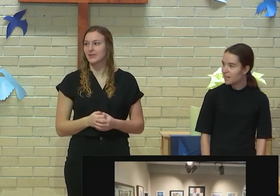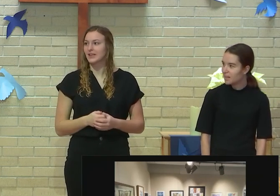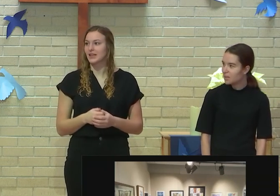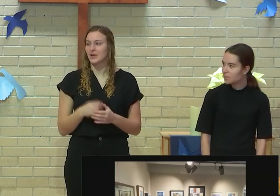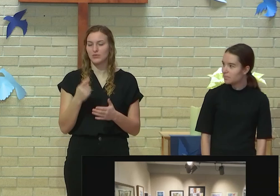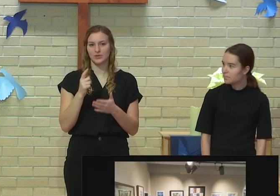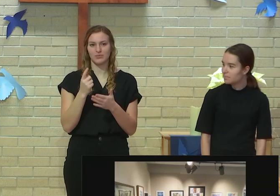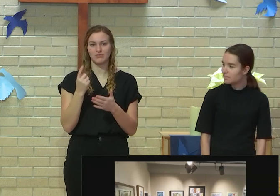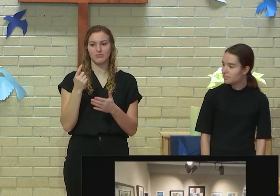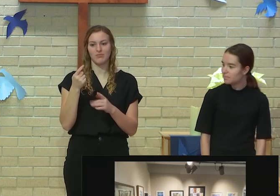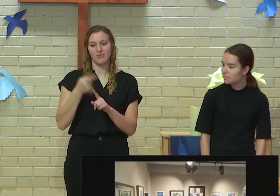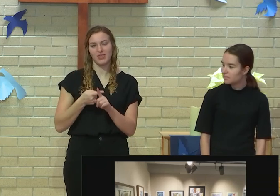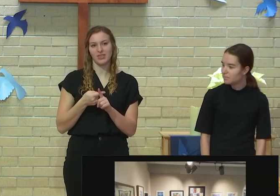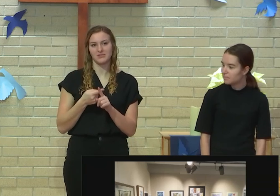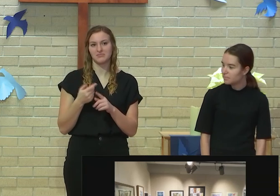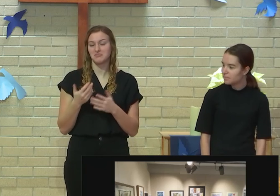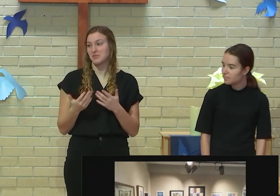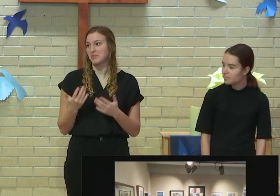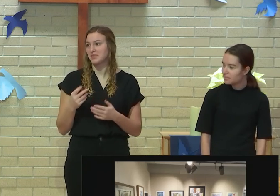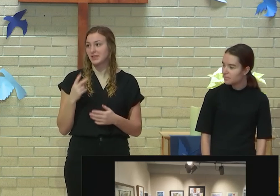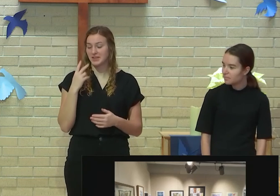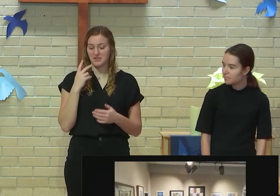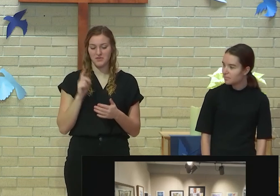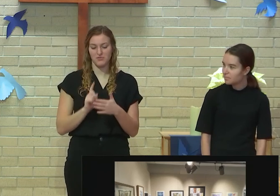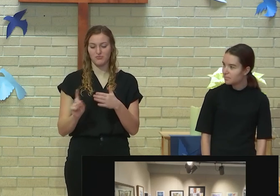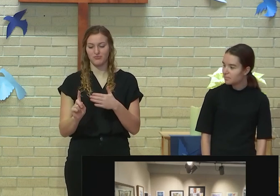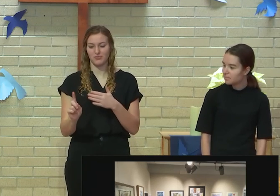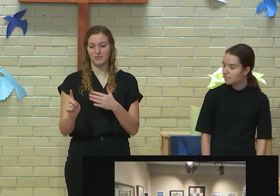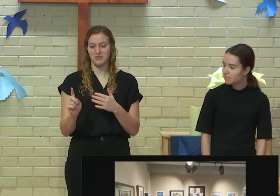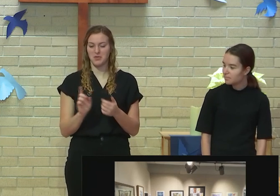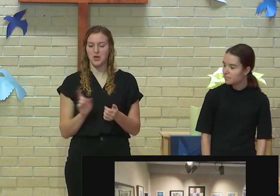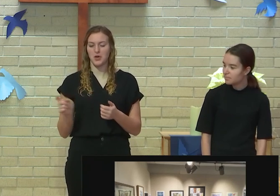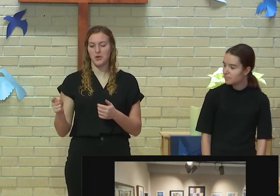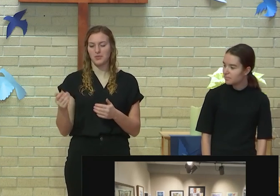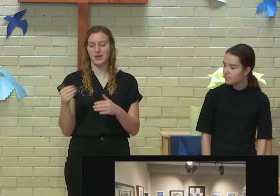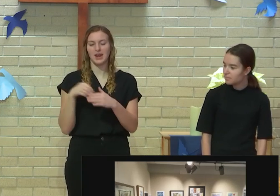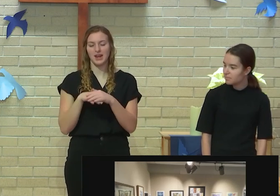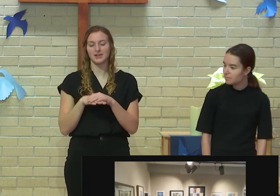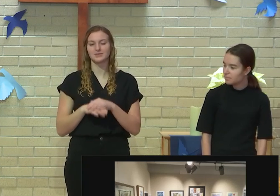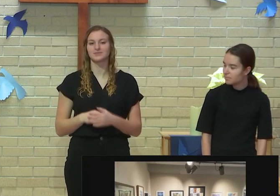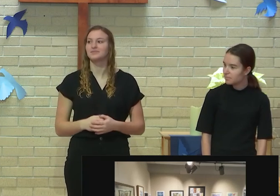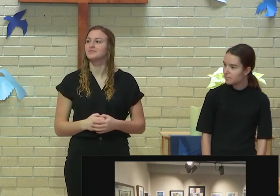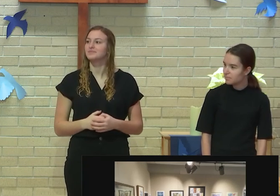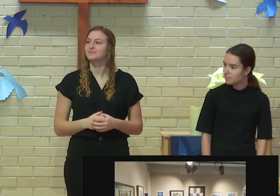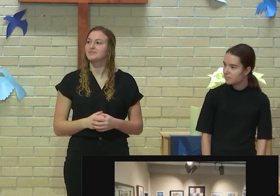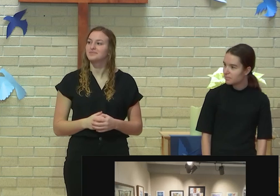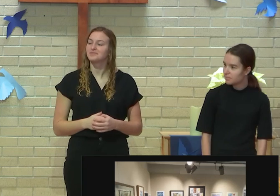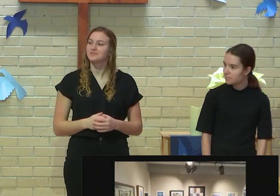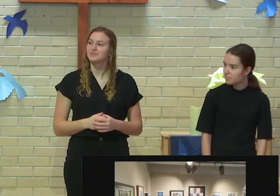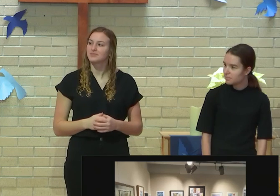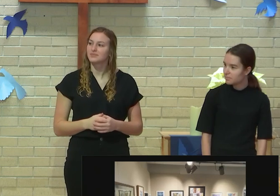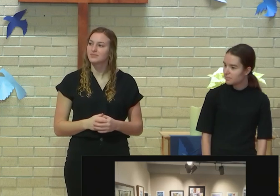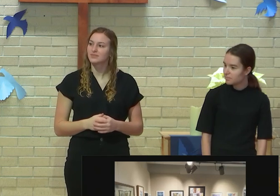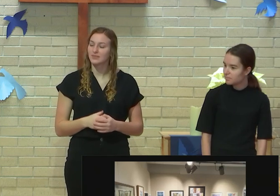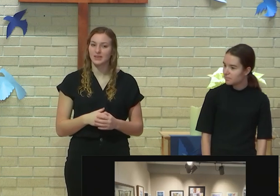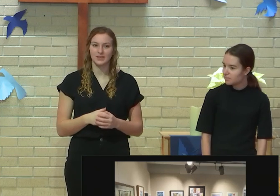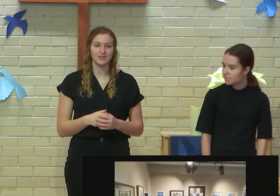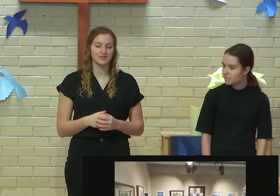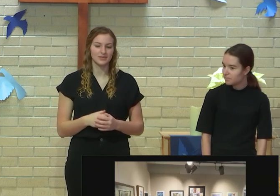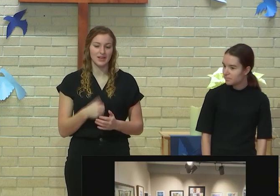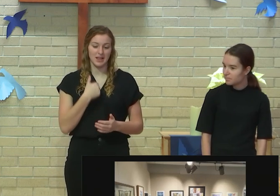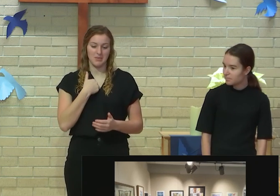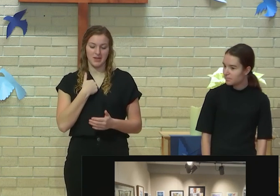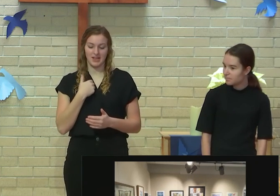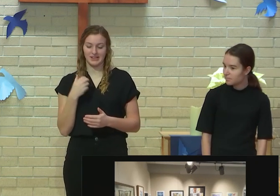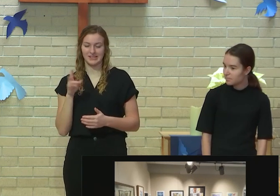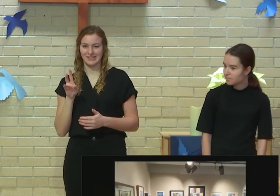that if you're in the library or just passing by, that you swing by there for a few minutes. I think you'll be rewarded by, first of all, being able to see these pieces